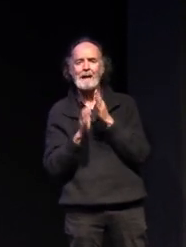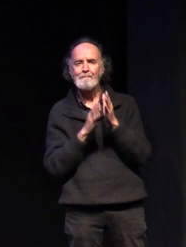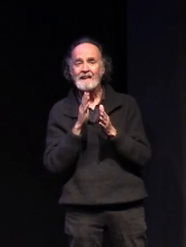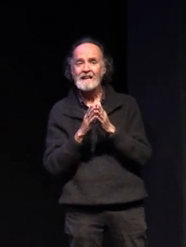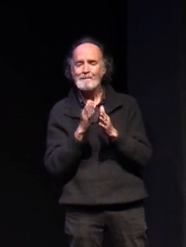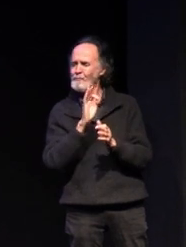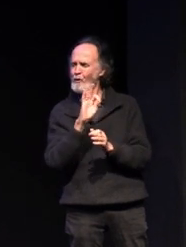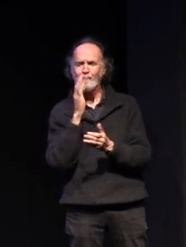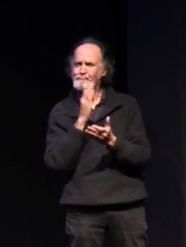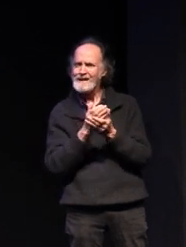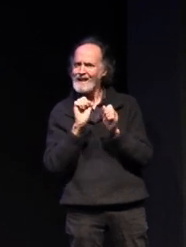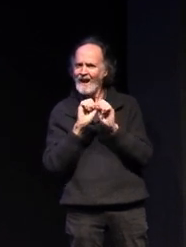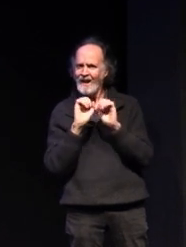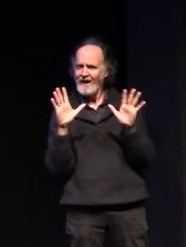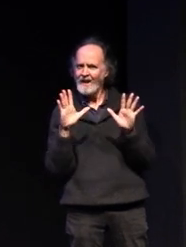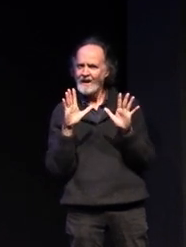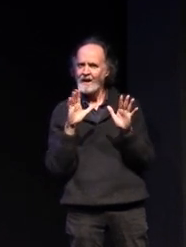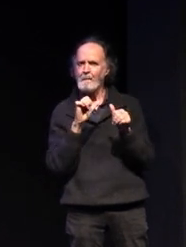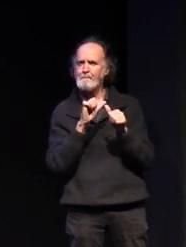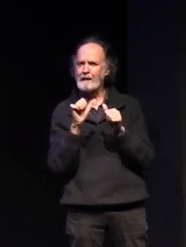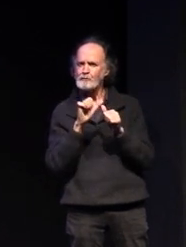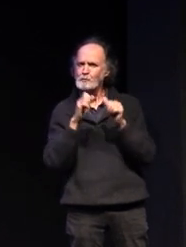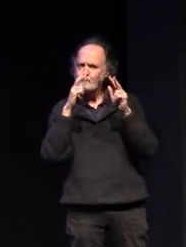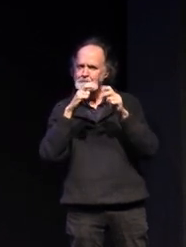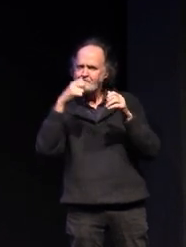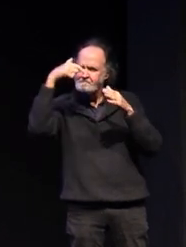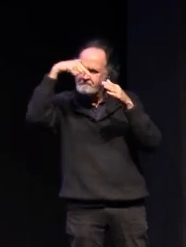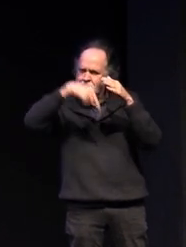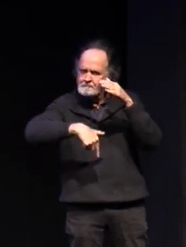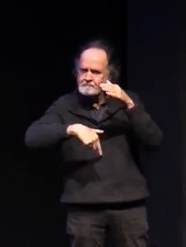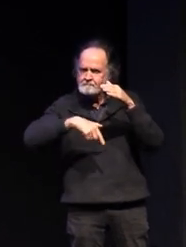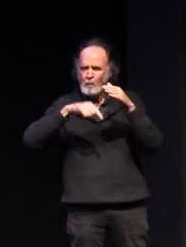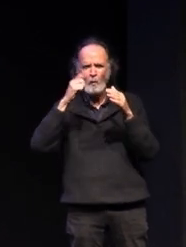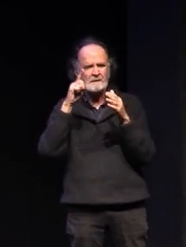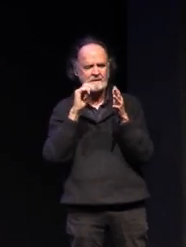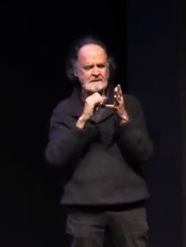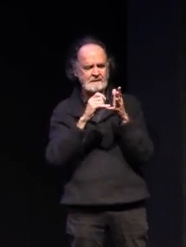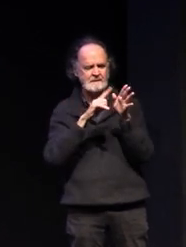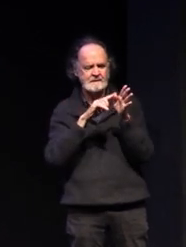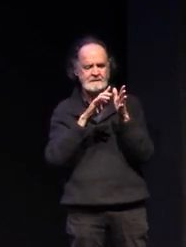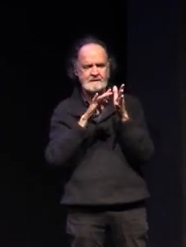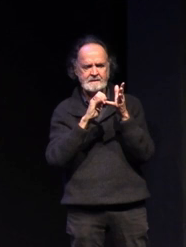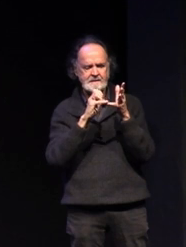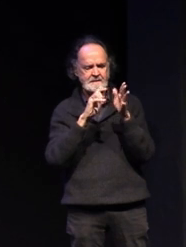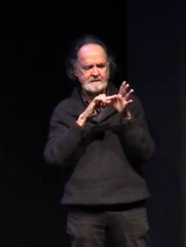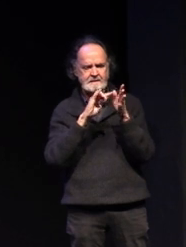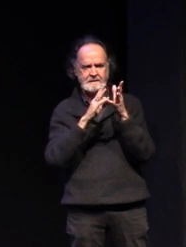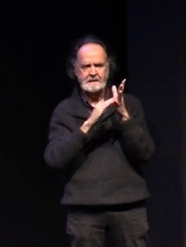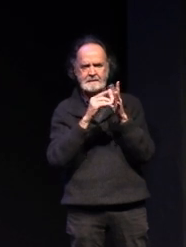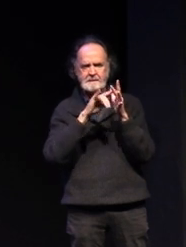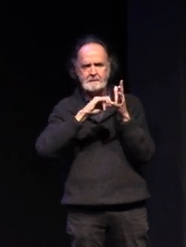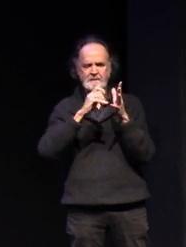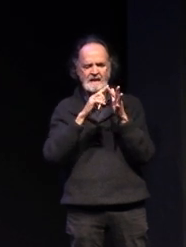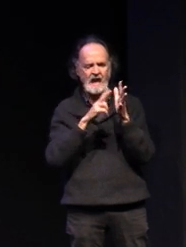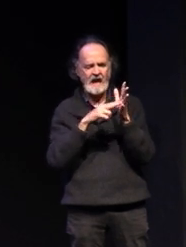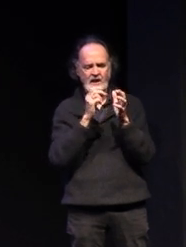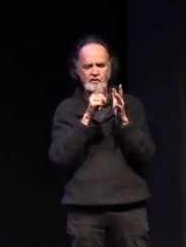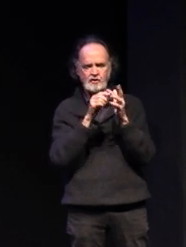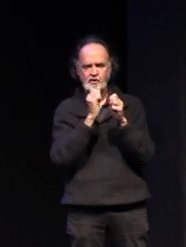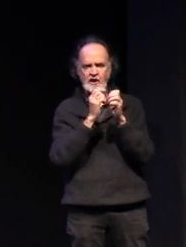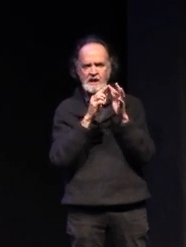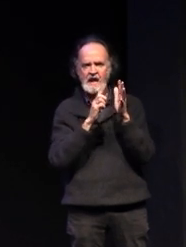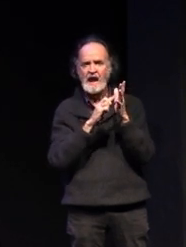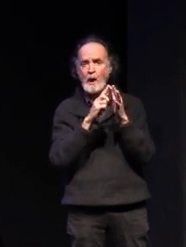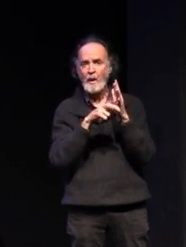exactly clear of what that means what will i be doing in systems engineering exactly the program guide will give you that description